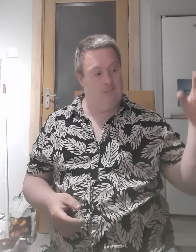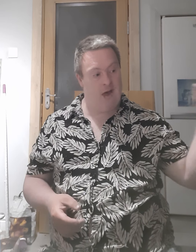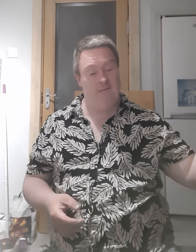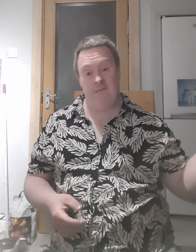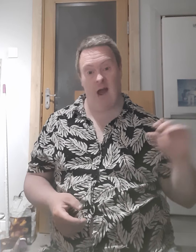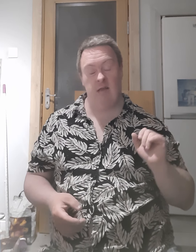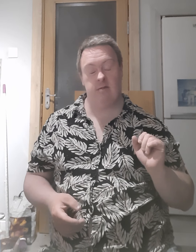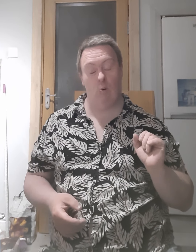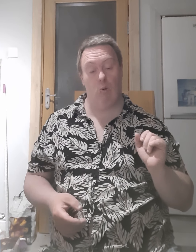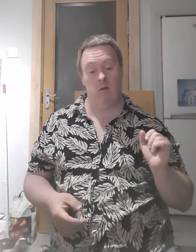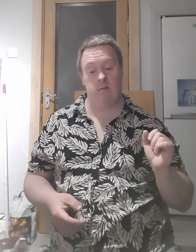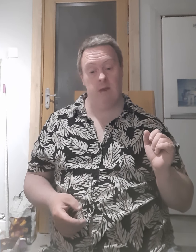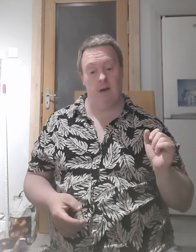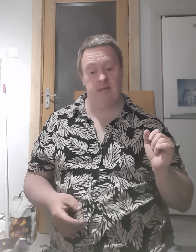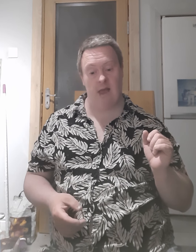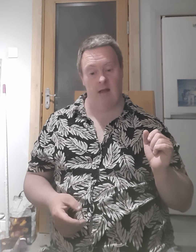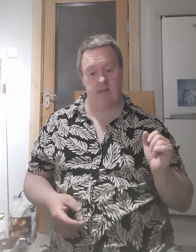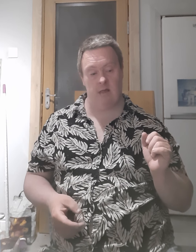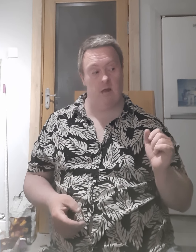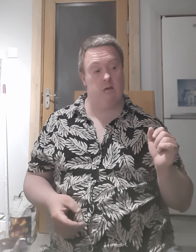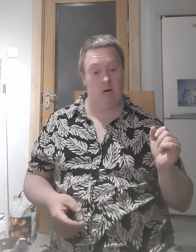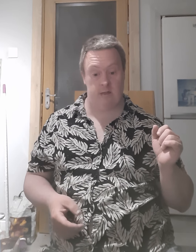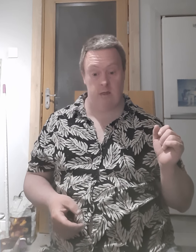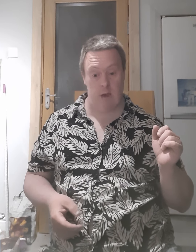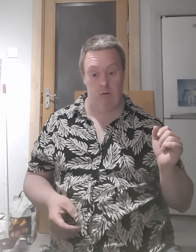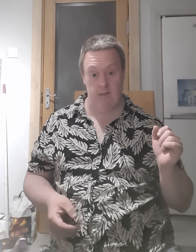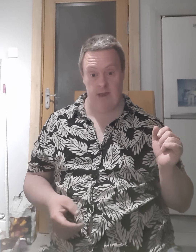my fans want me, dancing, and what's to do with me.